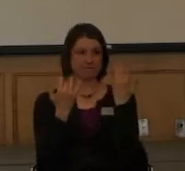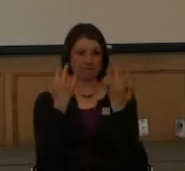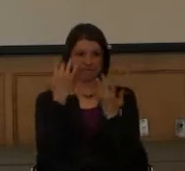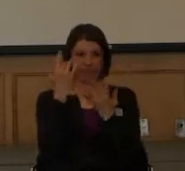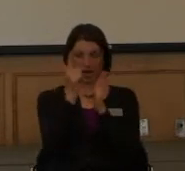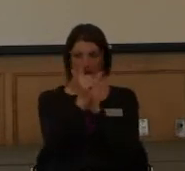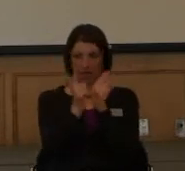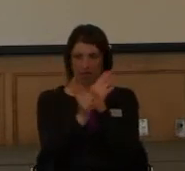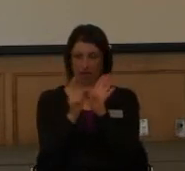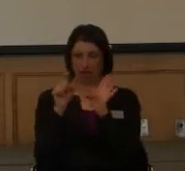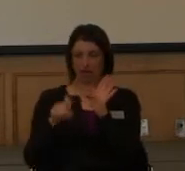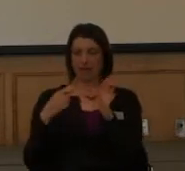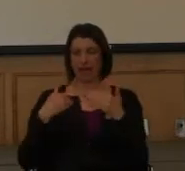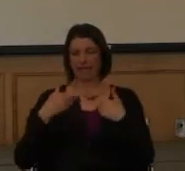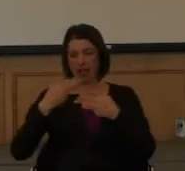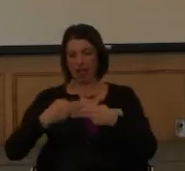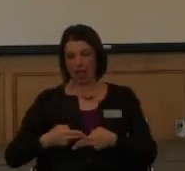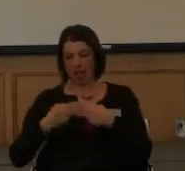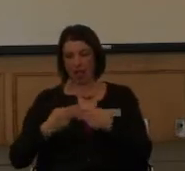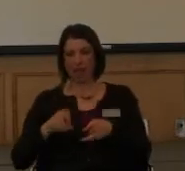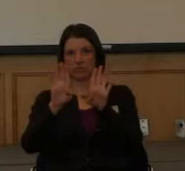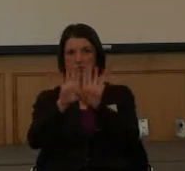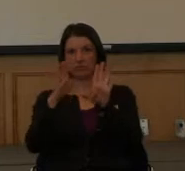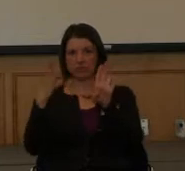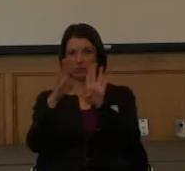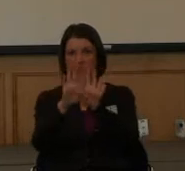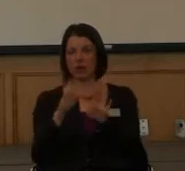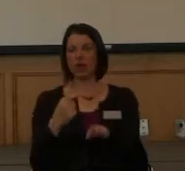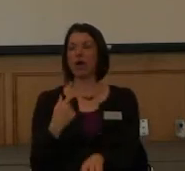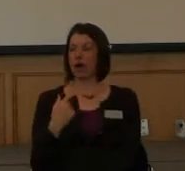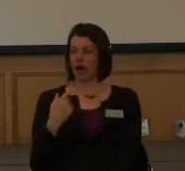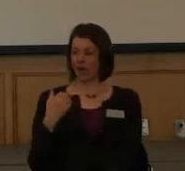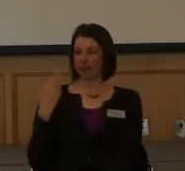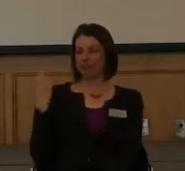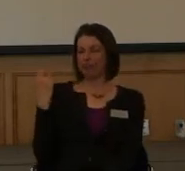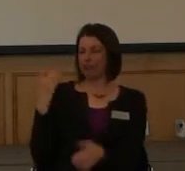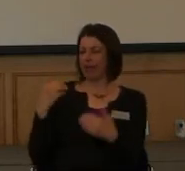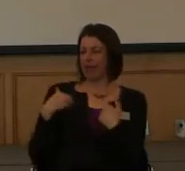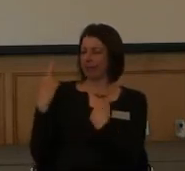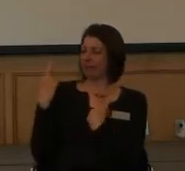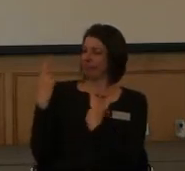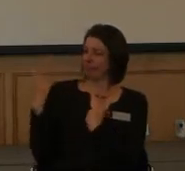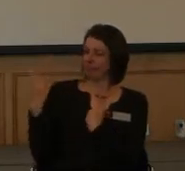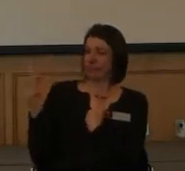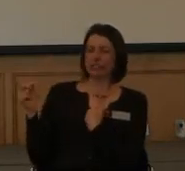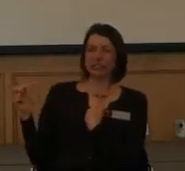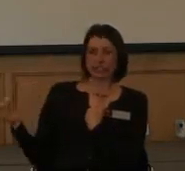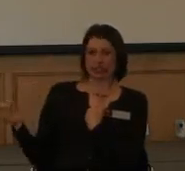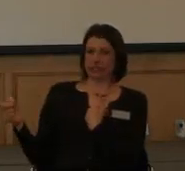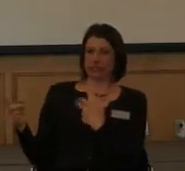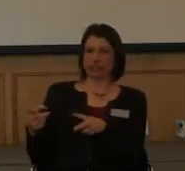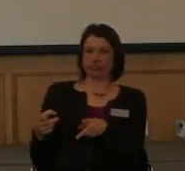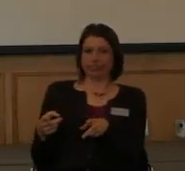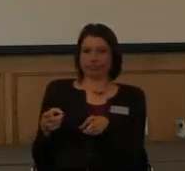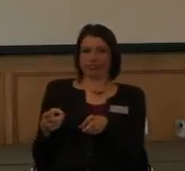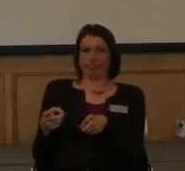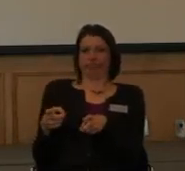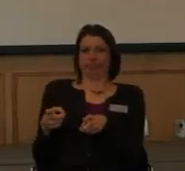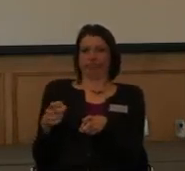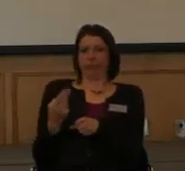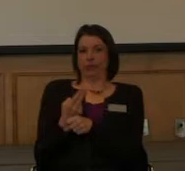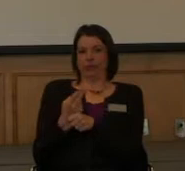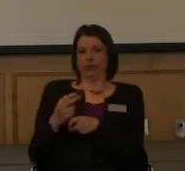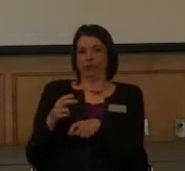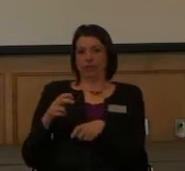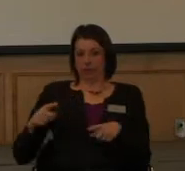the really heavy doors. You know, if you're in a vehicle, one of my best friends is a paraplegic. She uses a manual wheelchair.